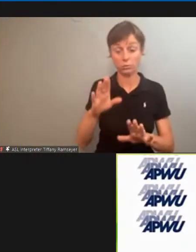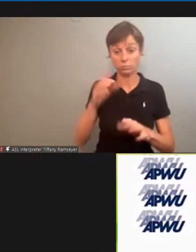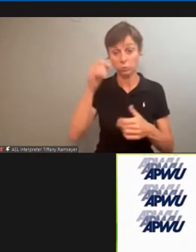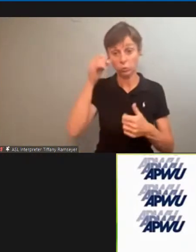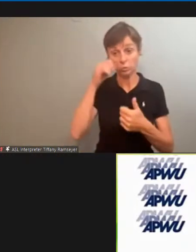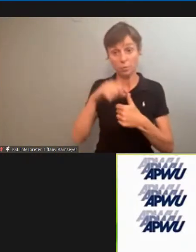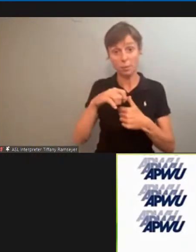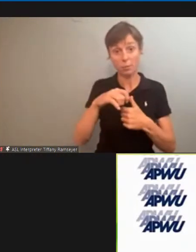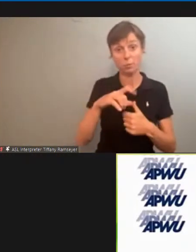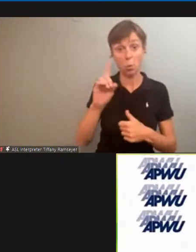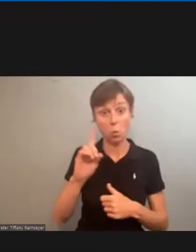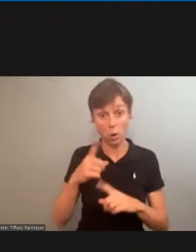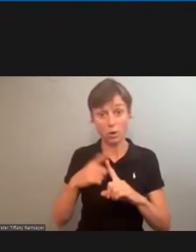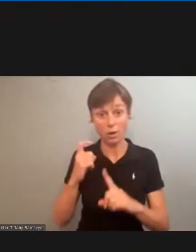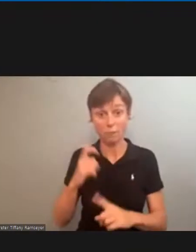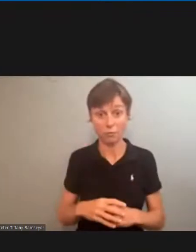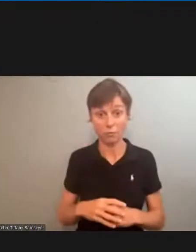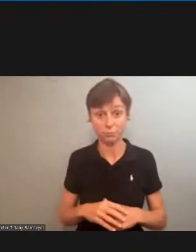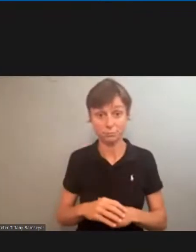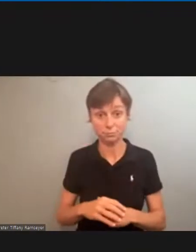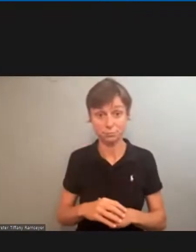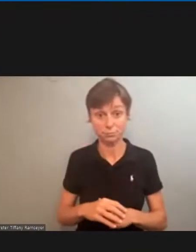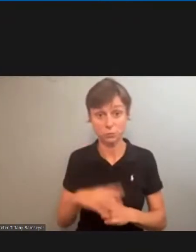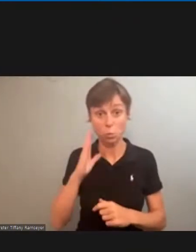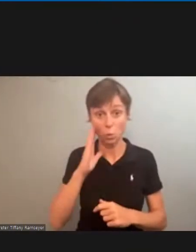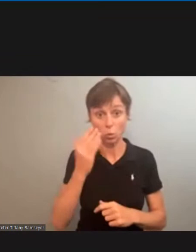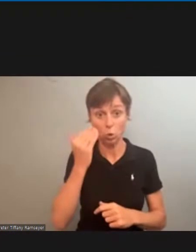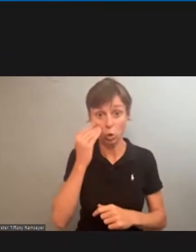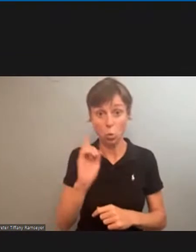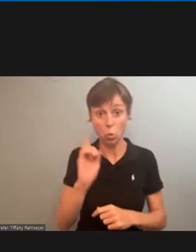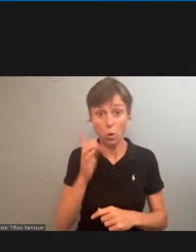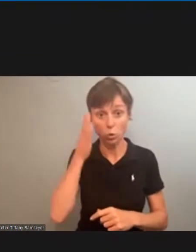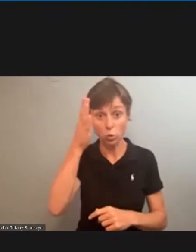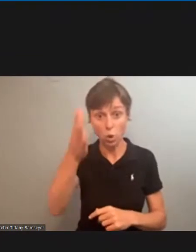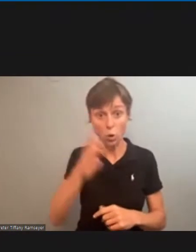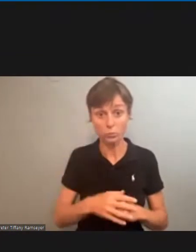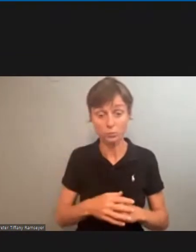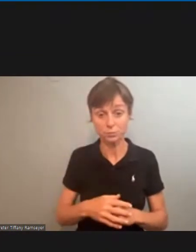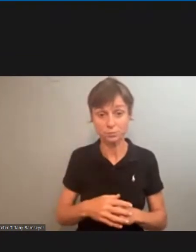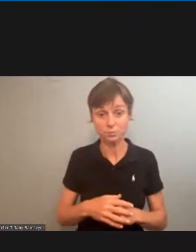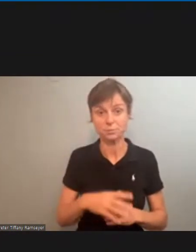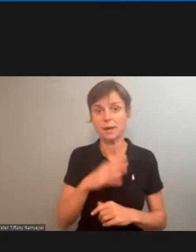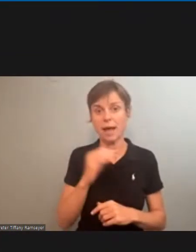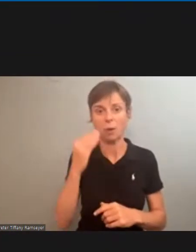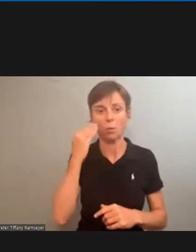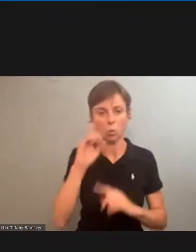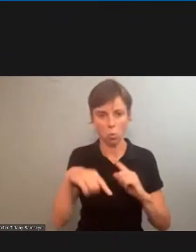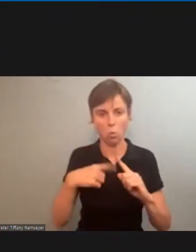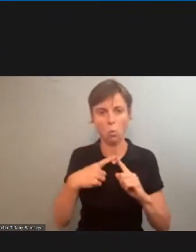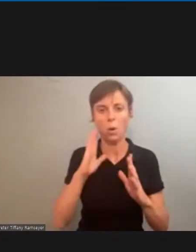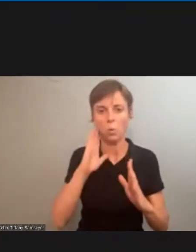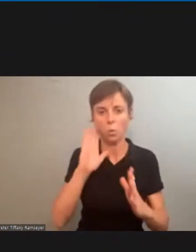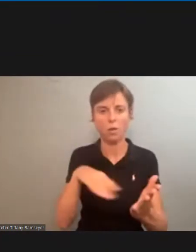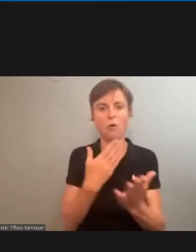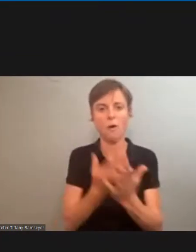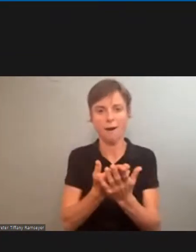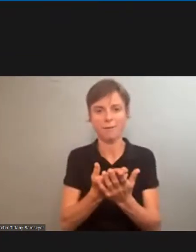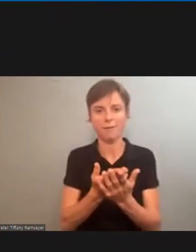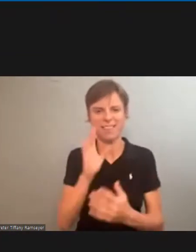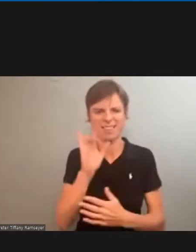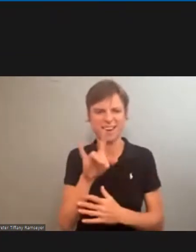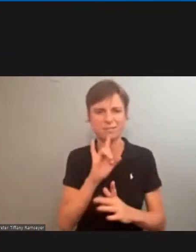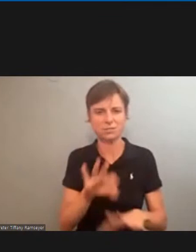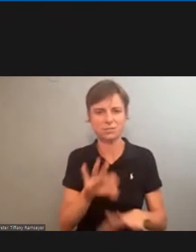where we came from so that we'll know where we're going. And most importantly, we'll know when we get there. That's the important thing.